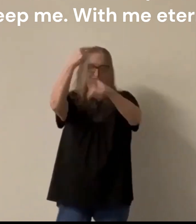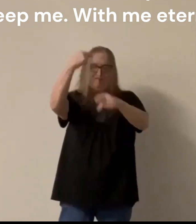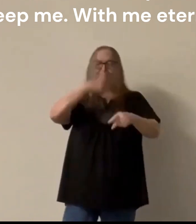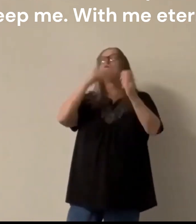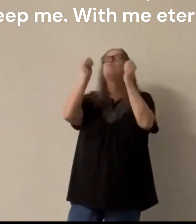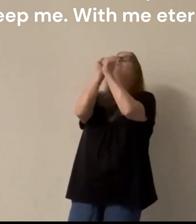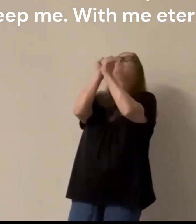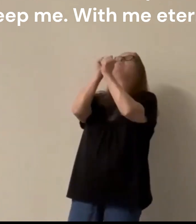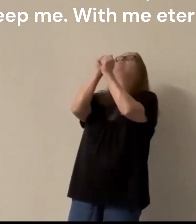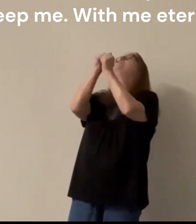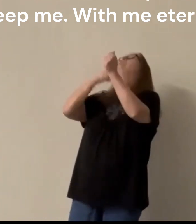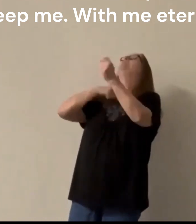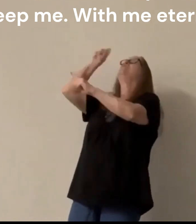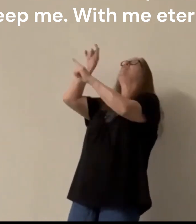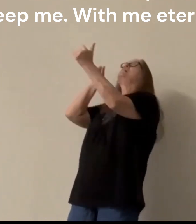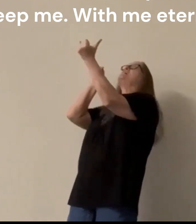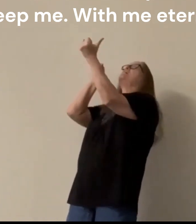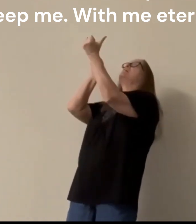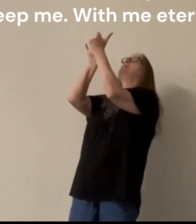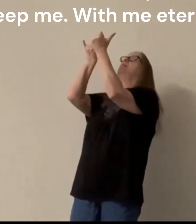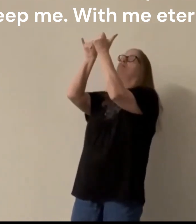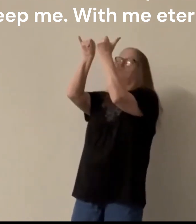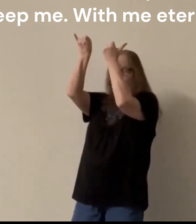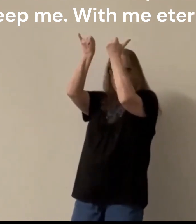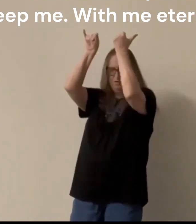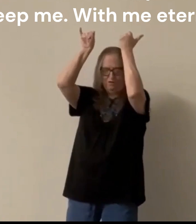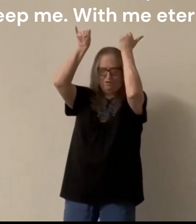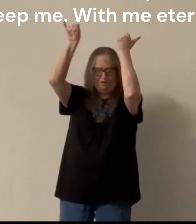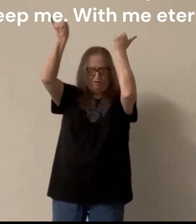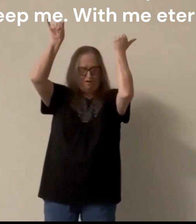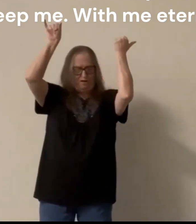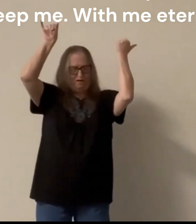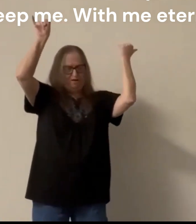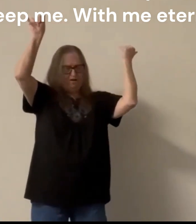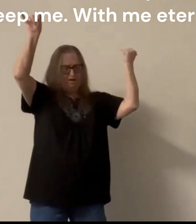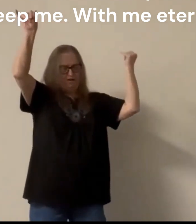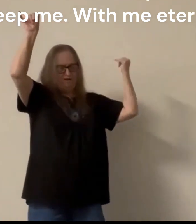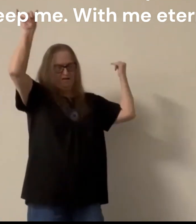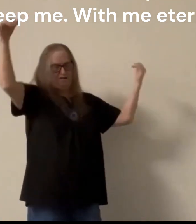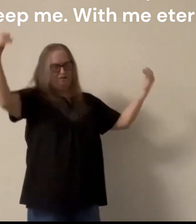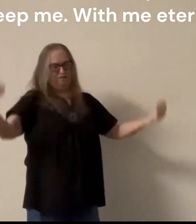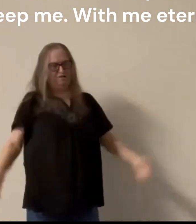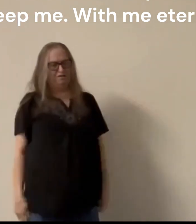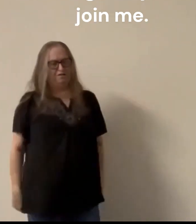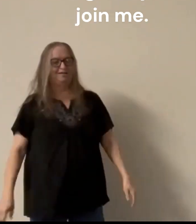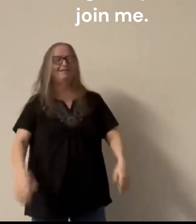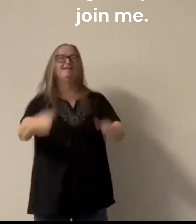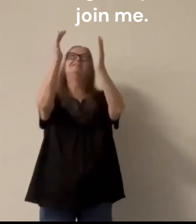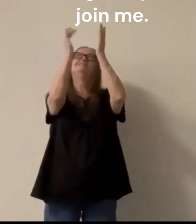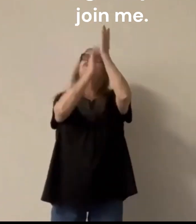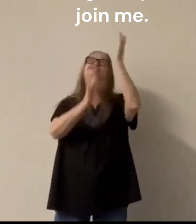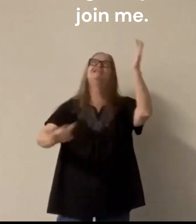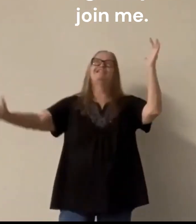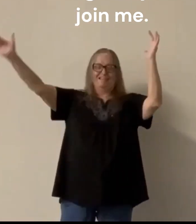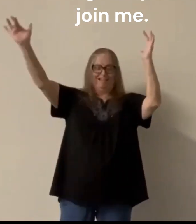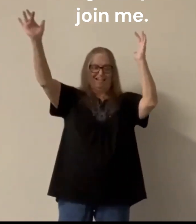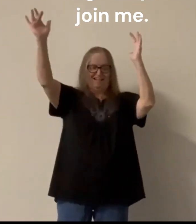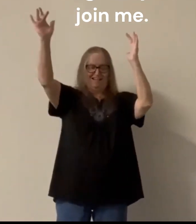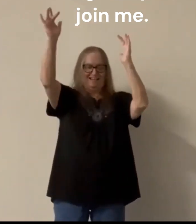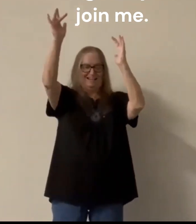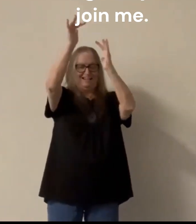My lord. I was only going to say that if I do need a new ballot, I think I'd like to give Thomas a trial. Really, my lord?